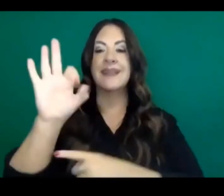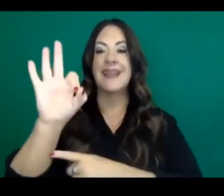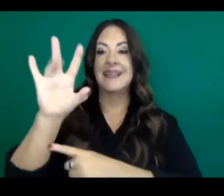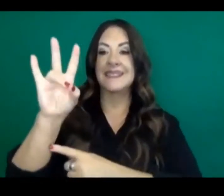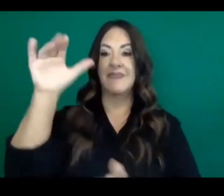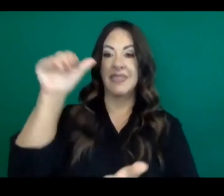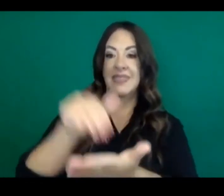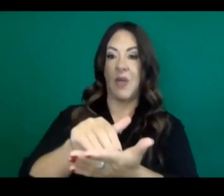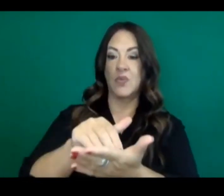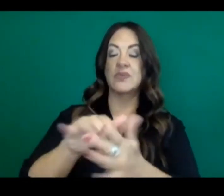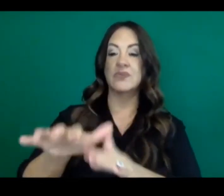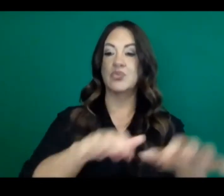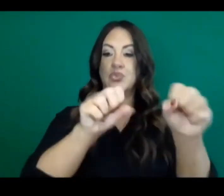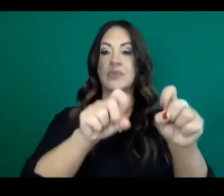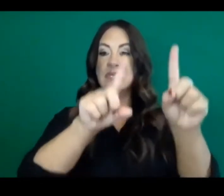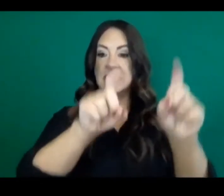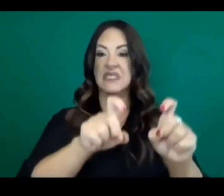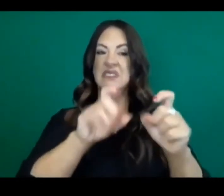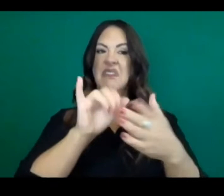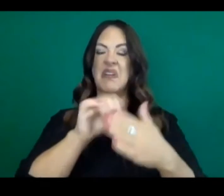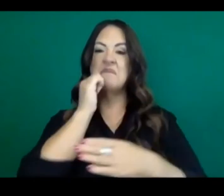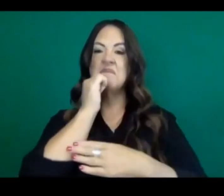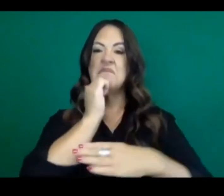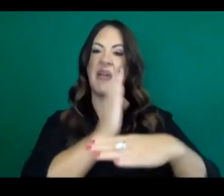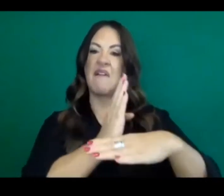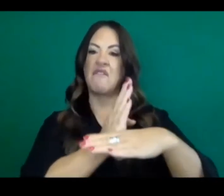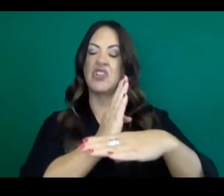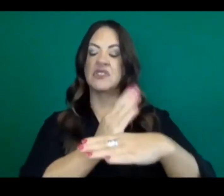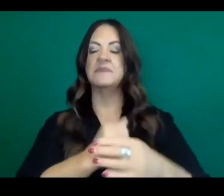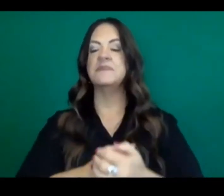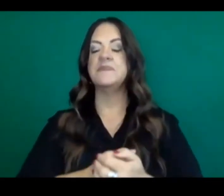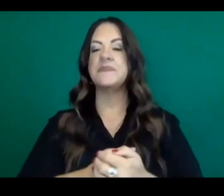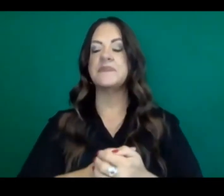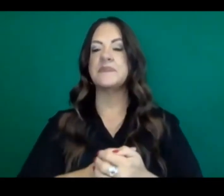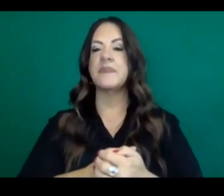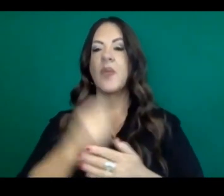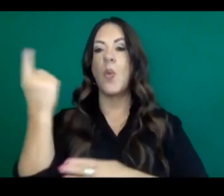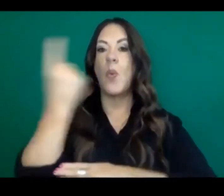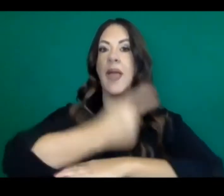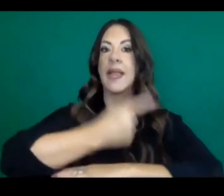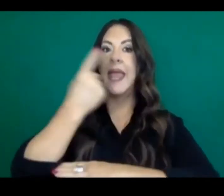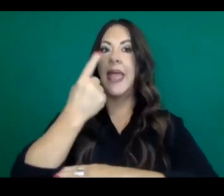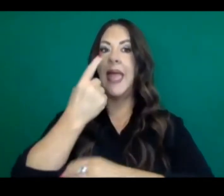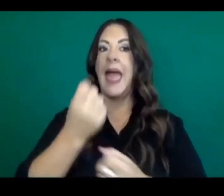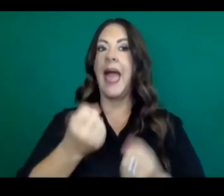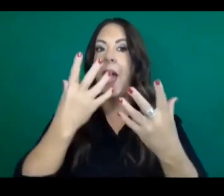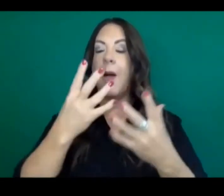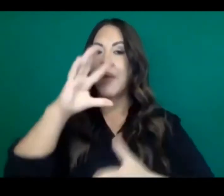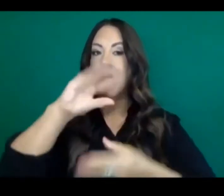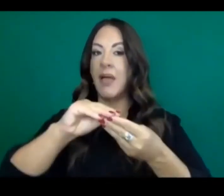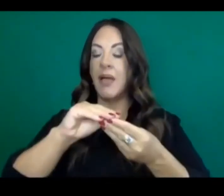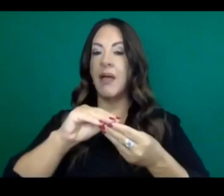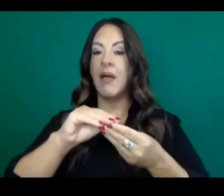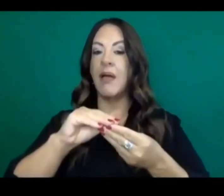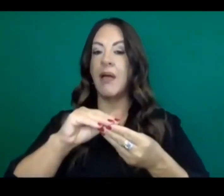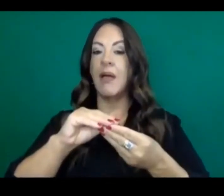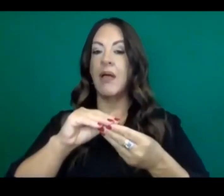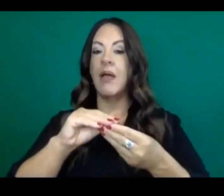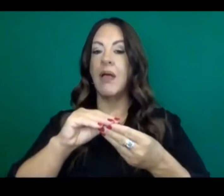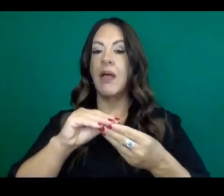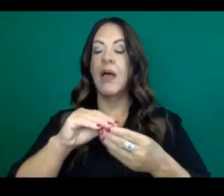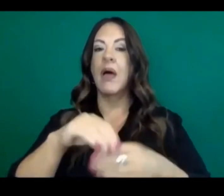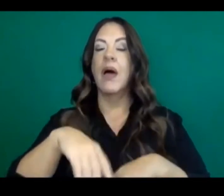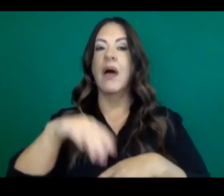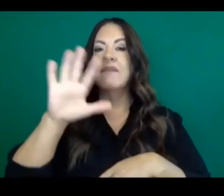as our daily average recently. And our one day testing positivity is 4.9% and our seven day average is 5